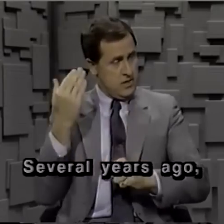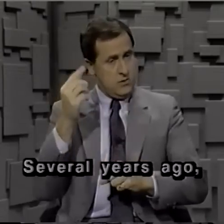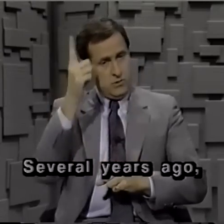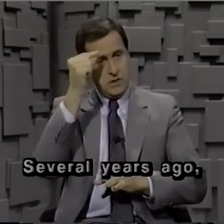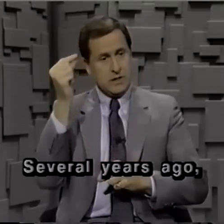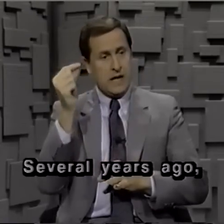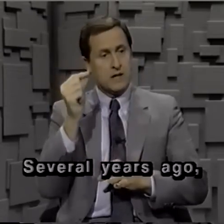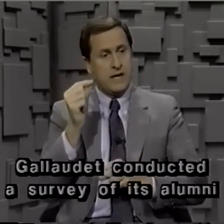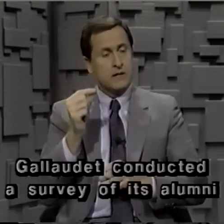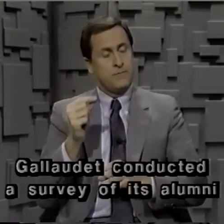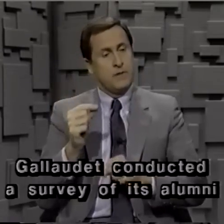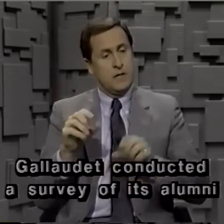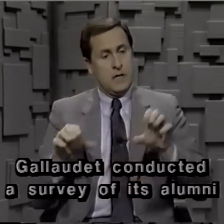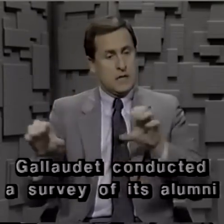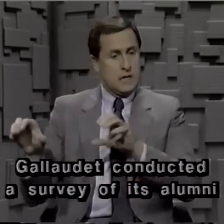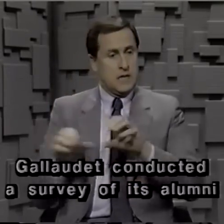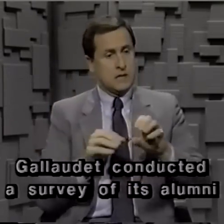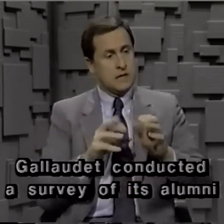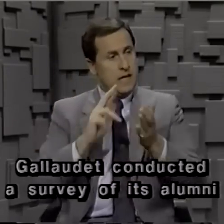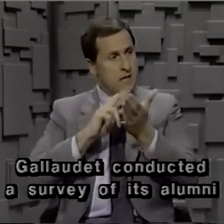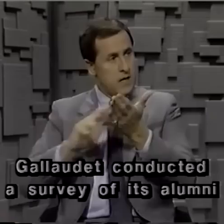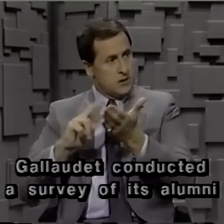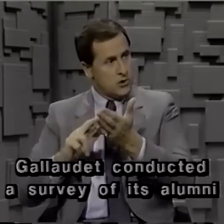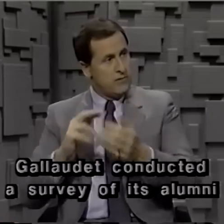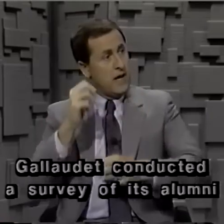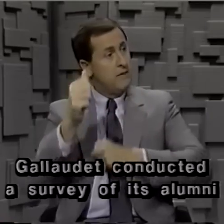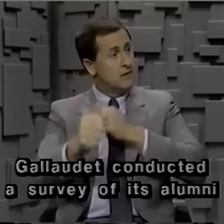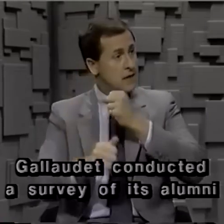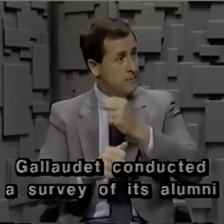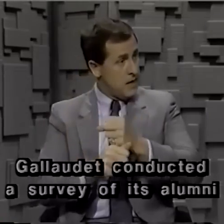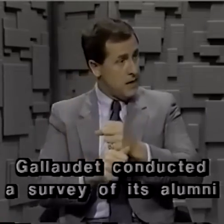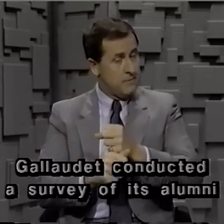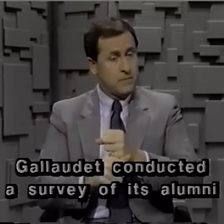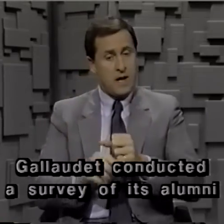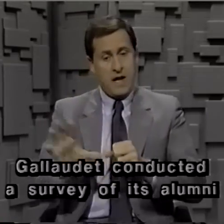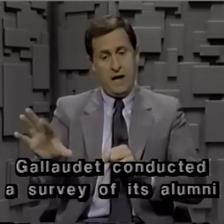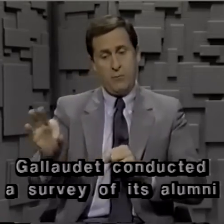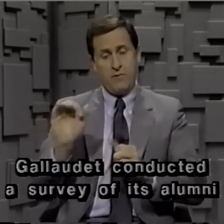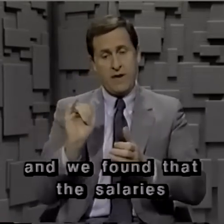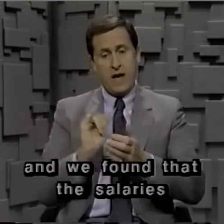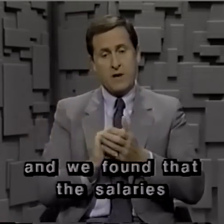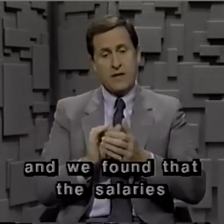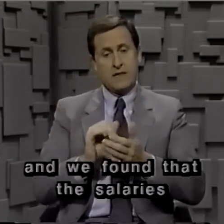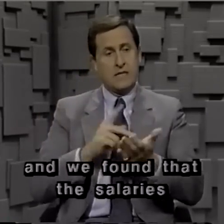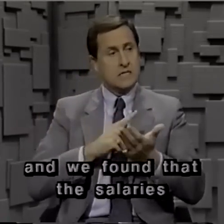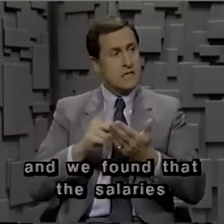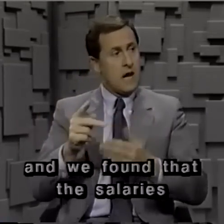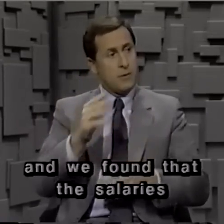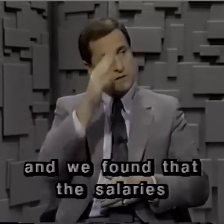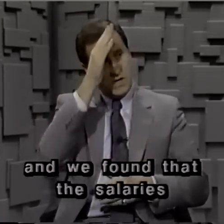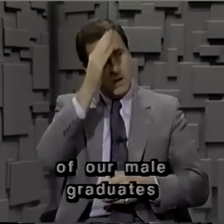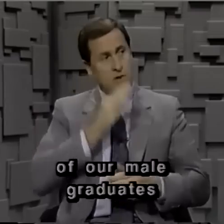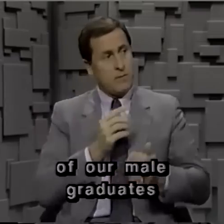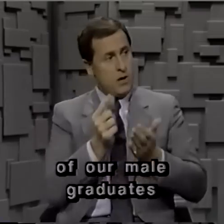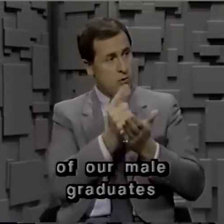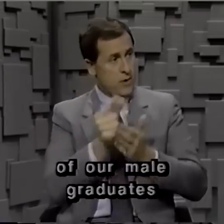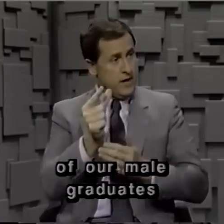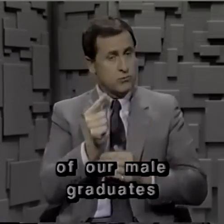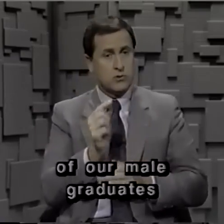ago, Gallaudet conducted a survey of its alumni, and we found that the salaries of our male graduates